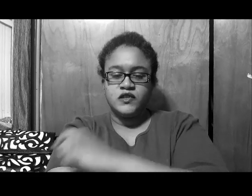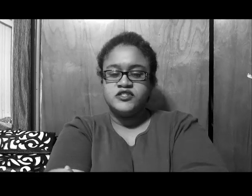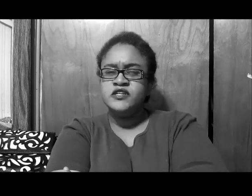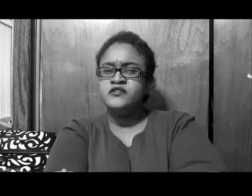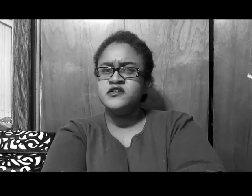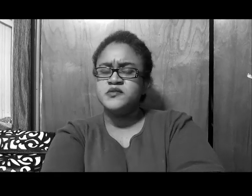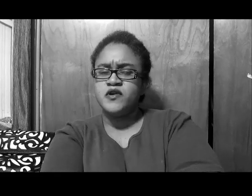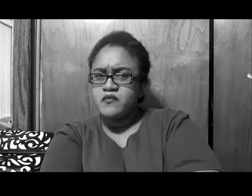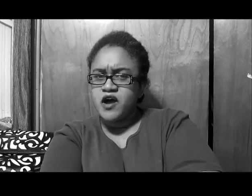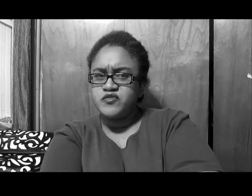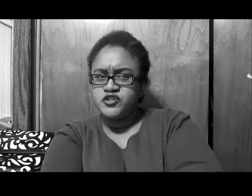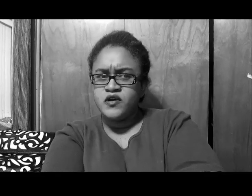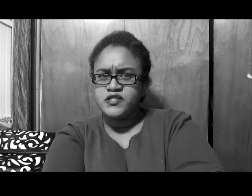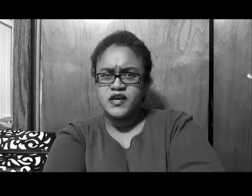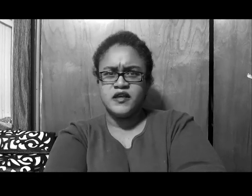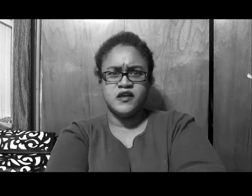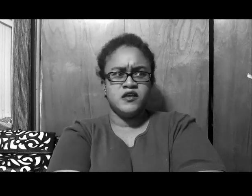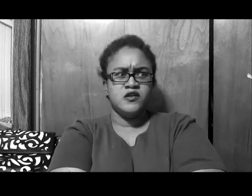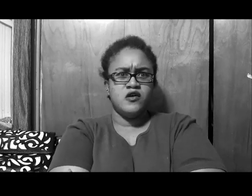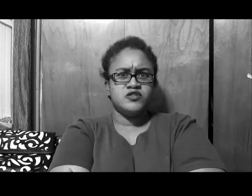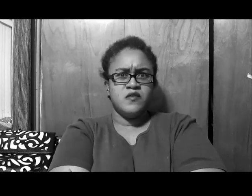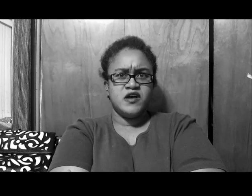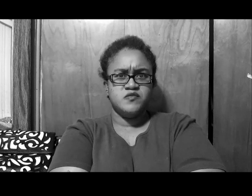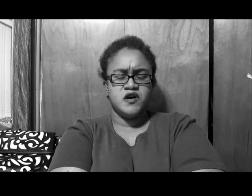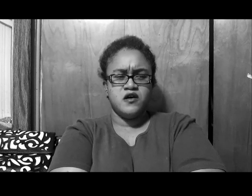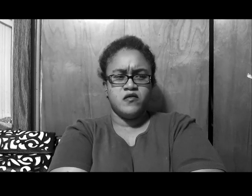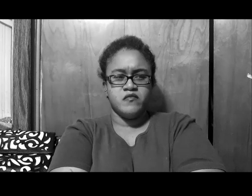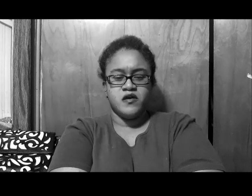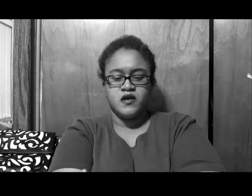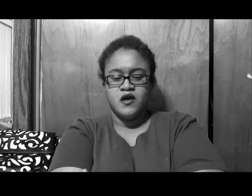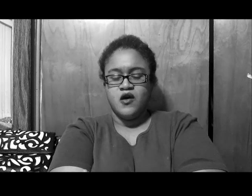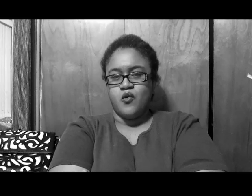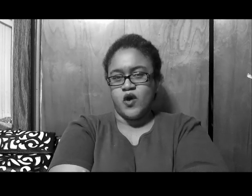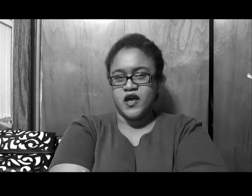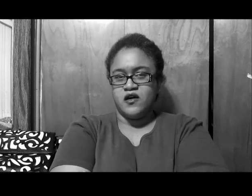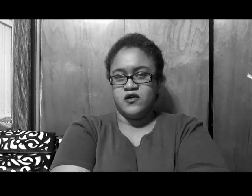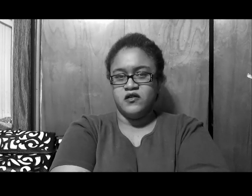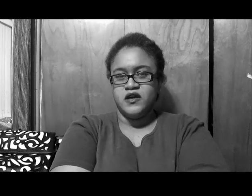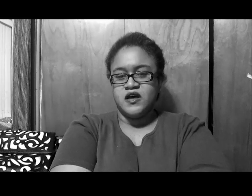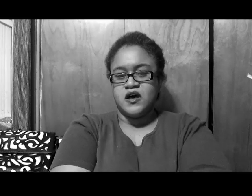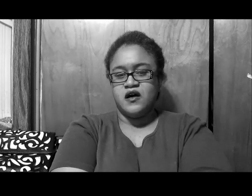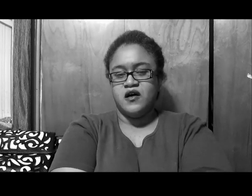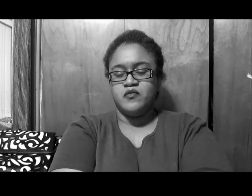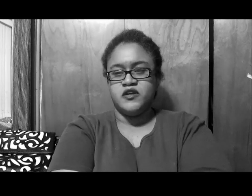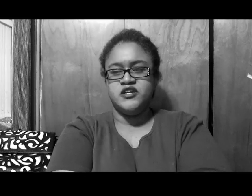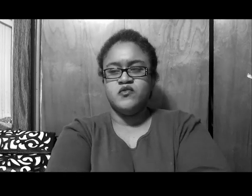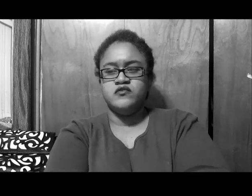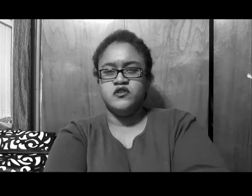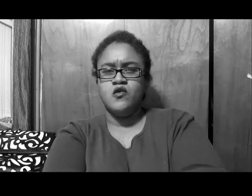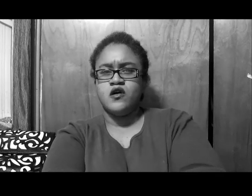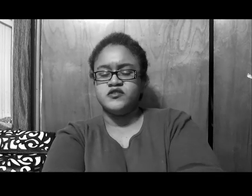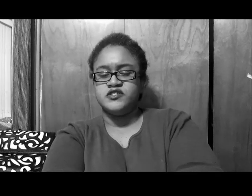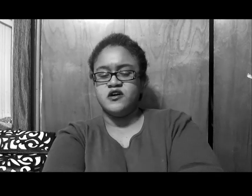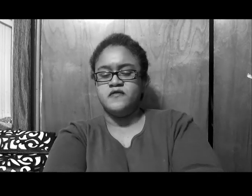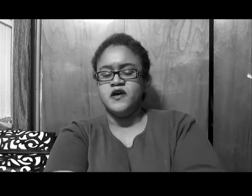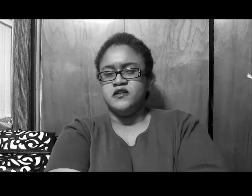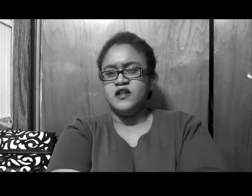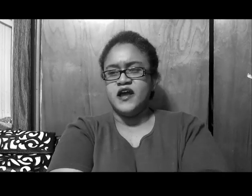she learns to bring in Mama Joyce, you know, talking about some, um, well, um, she won't lower herself, like